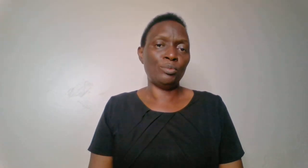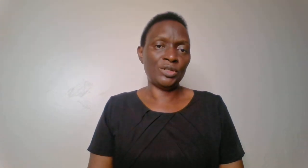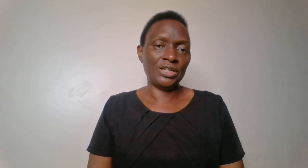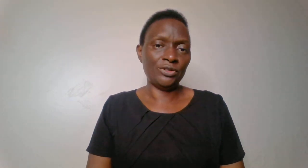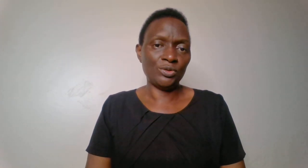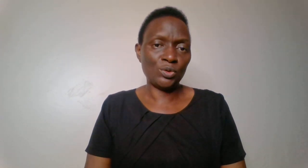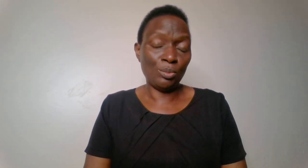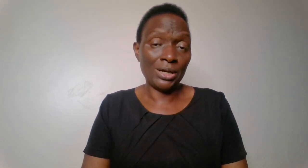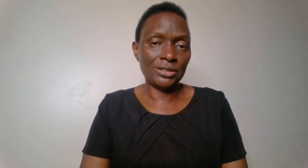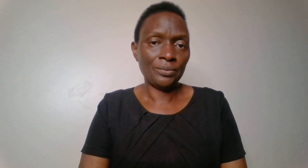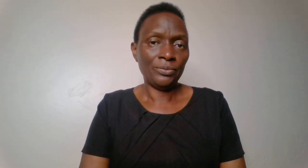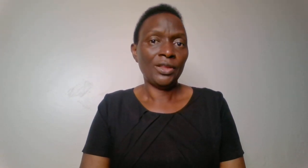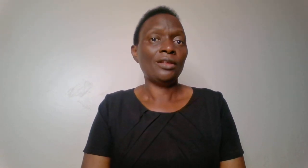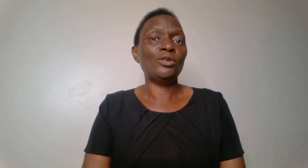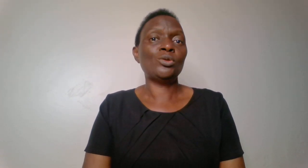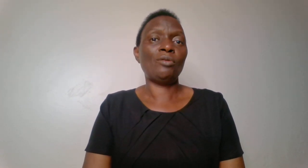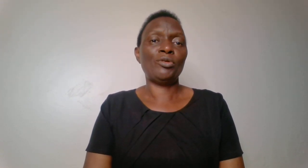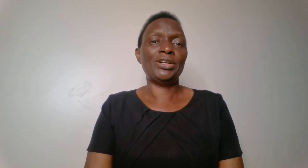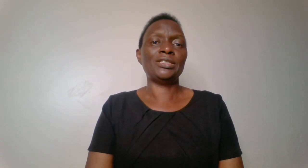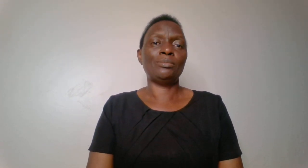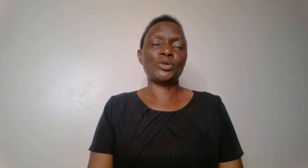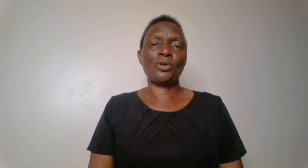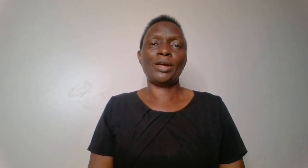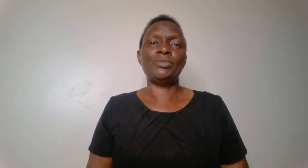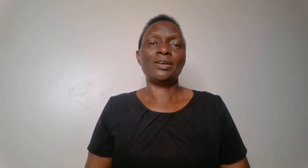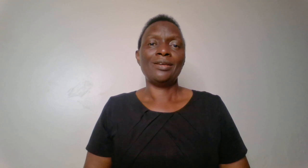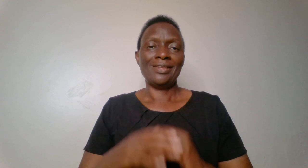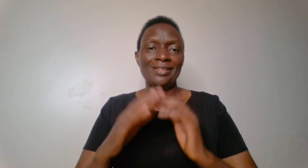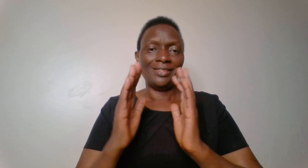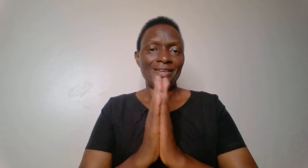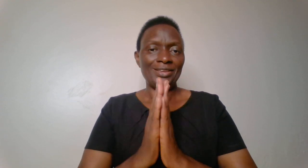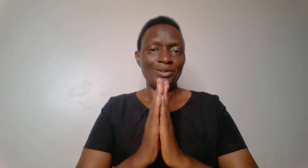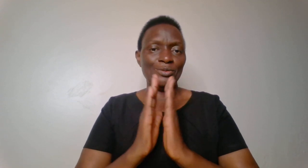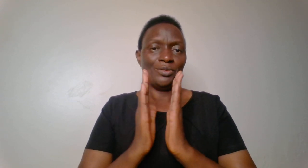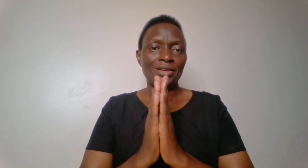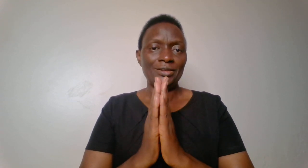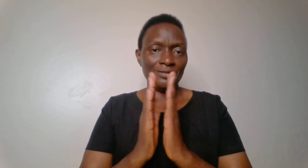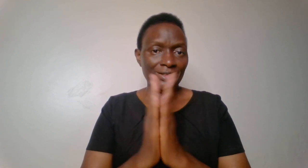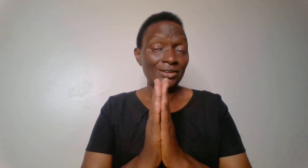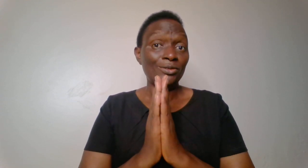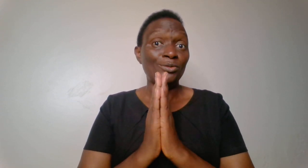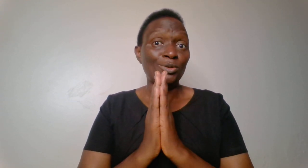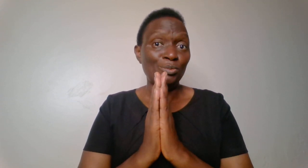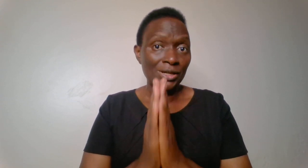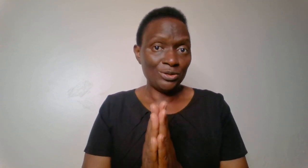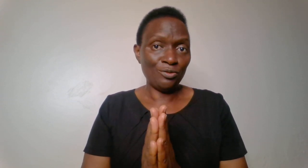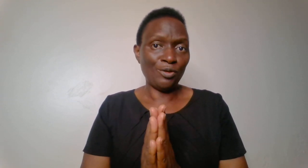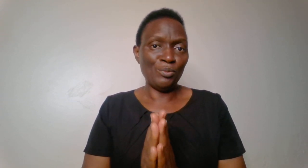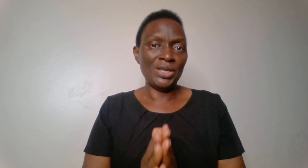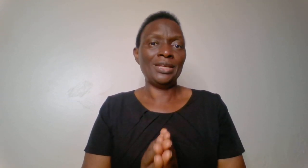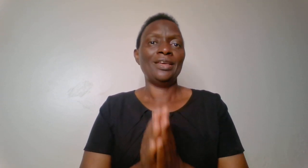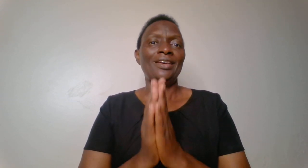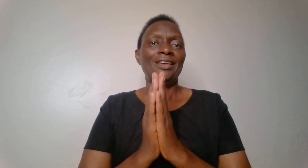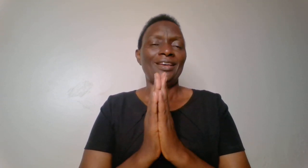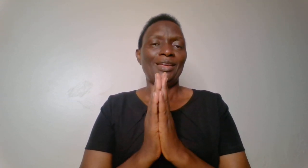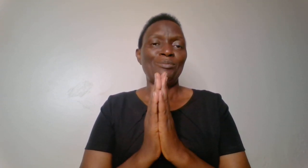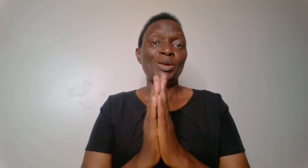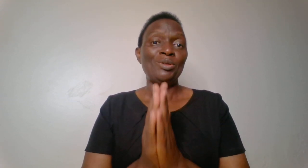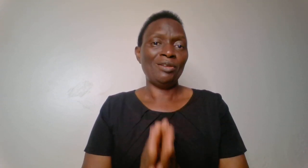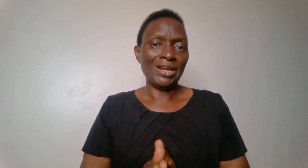appreciate you so much. Those who have already subscribed, thank you, thank you, thank you. God bless you for me and may you never